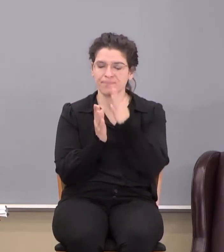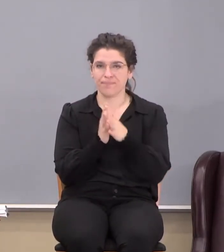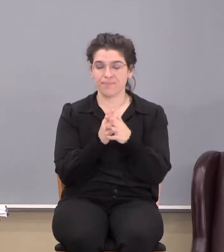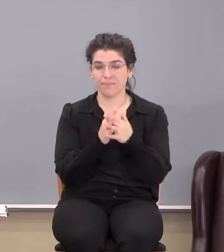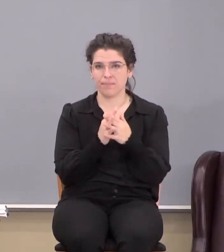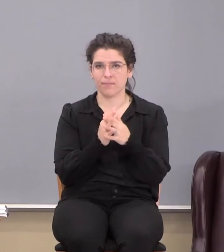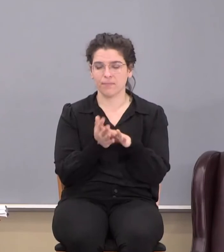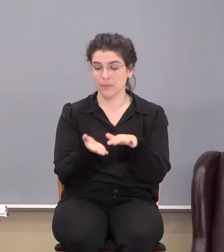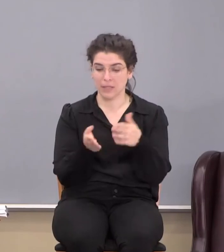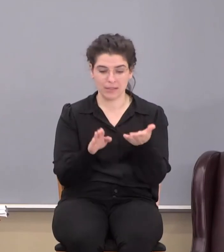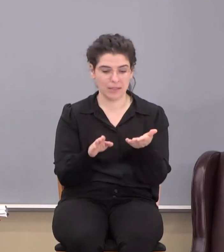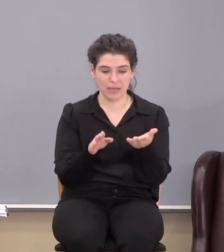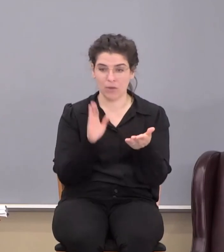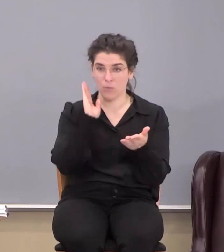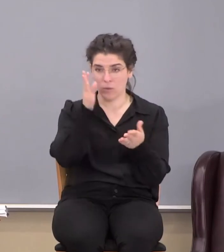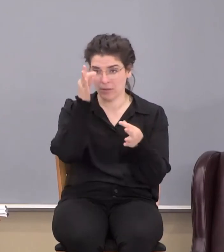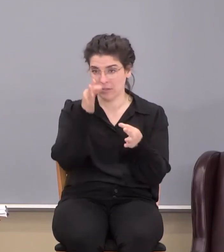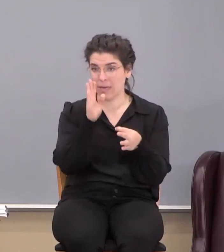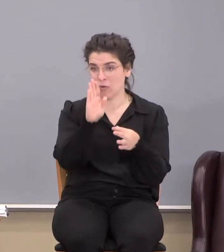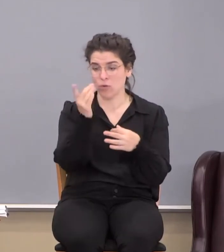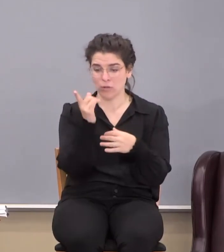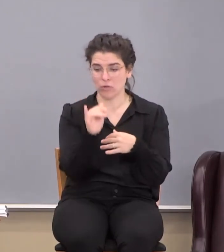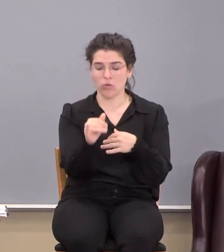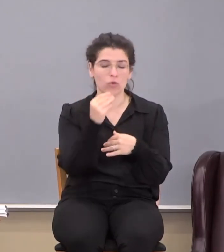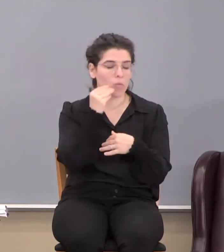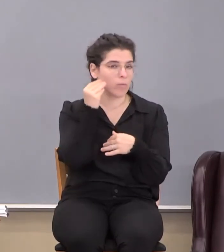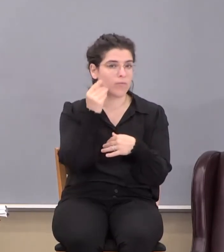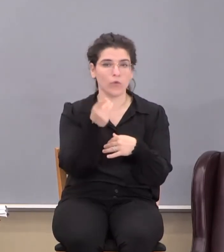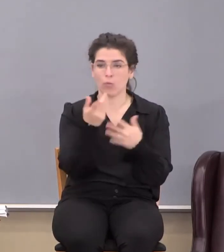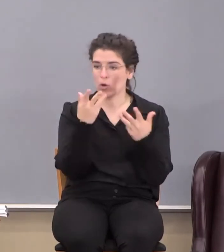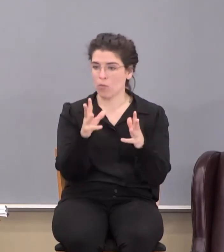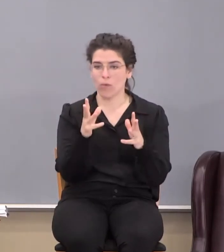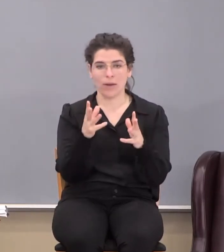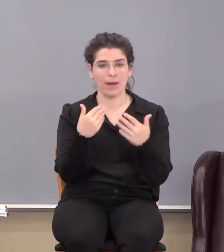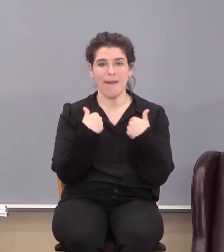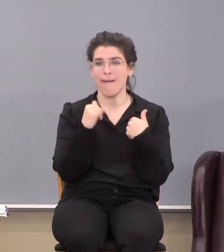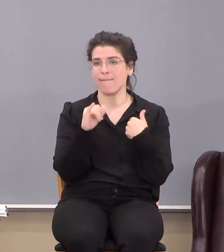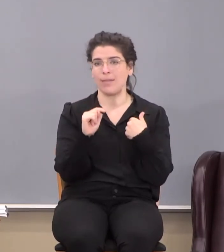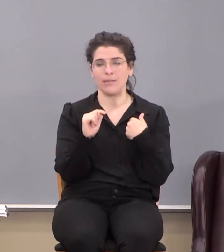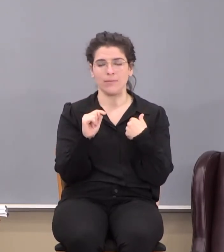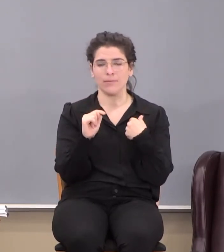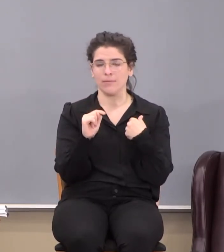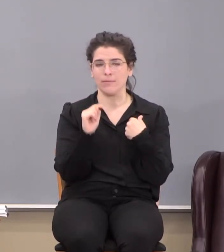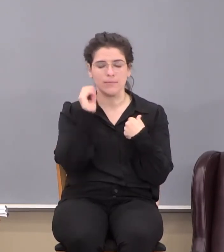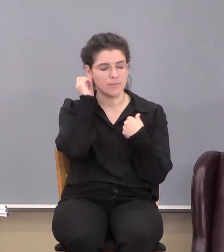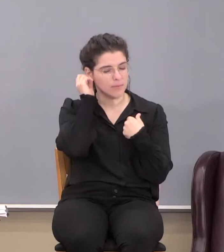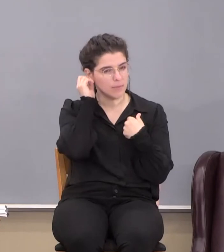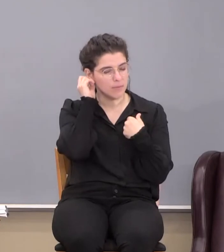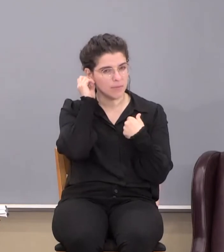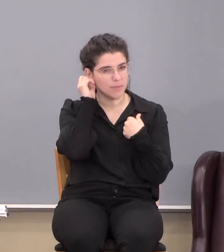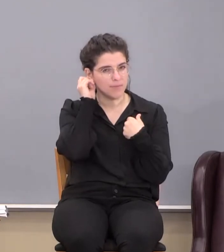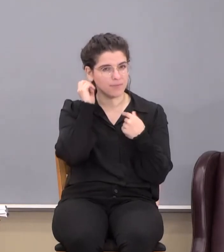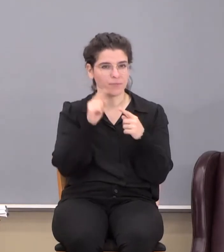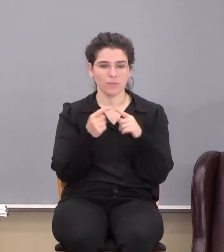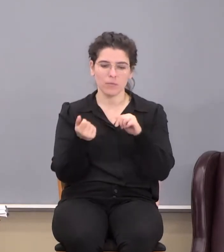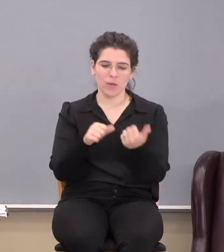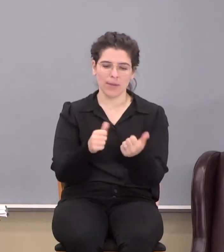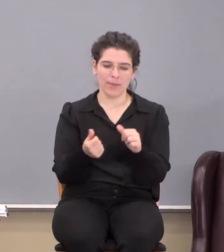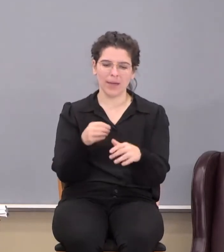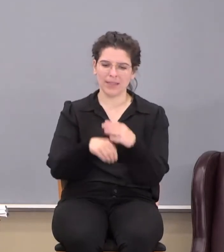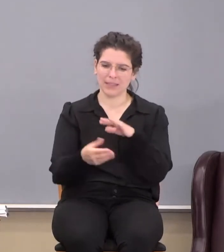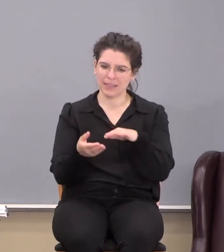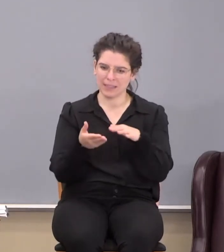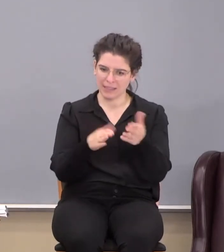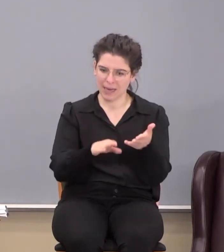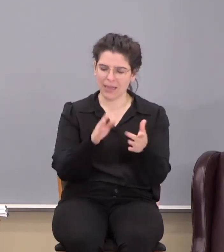the death that's going to determine your eternal destiny. You already got it when you were baptized into the